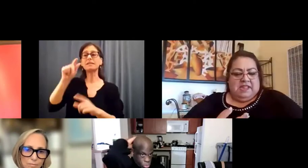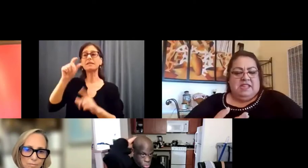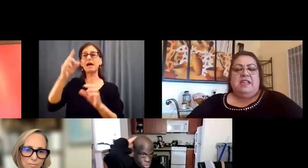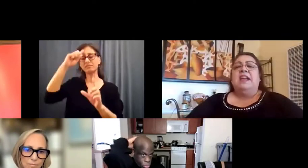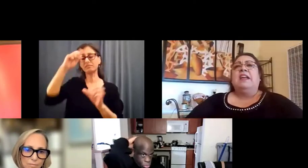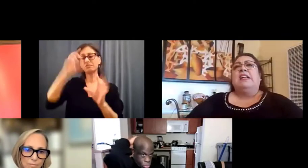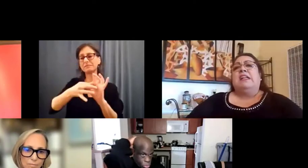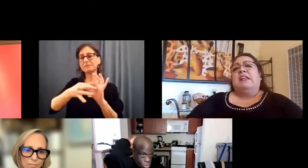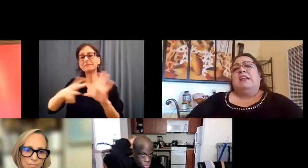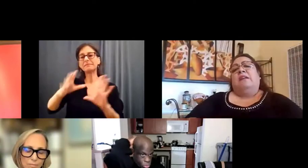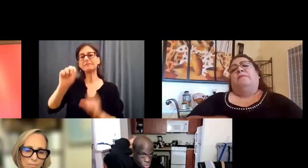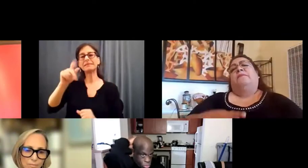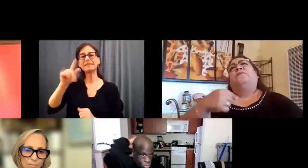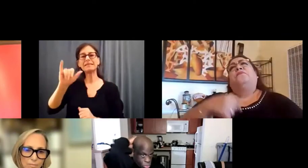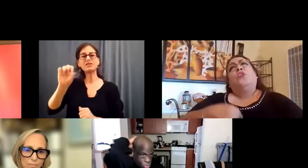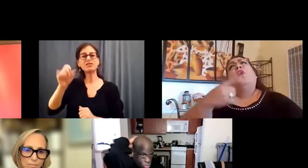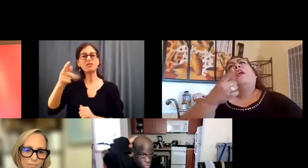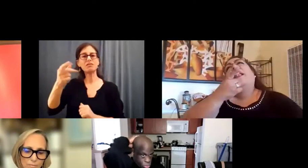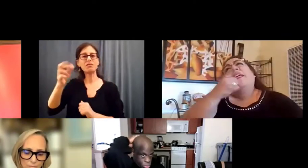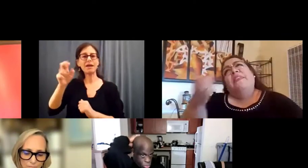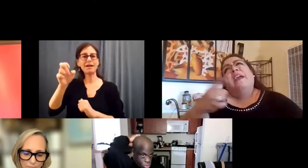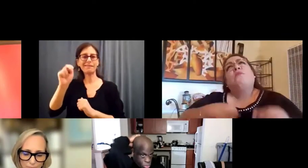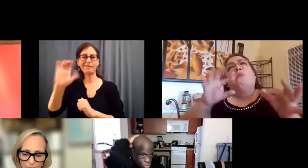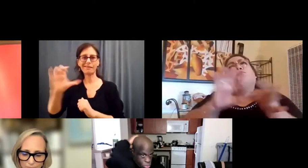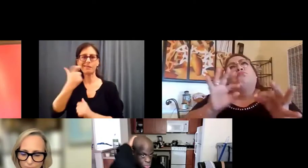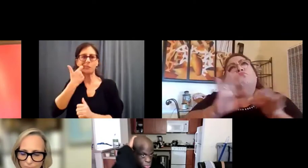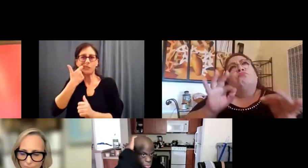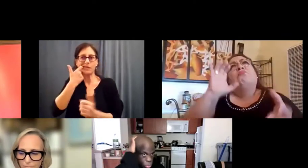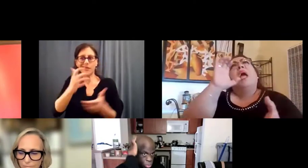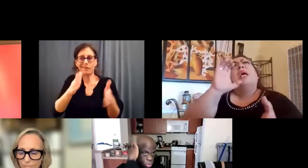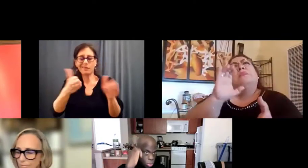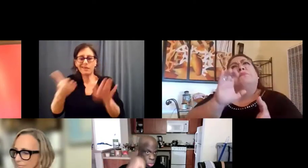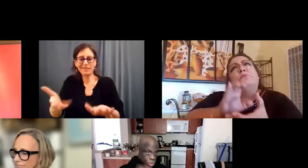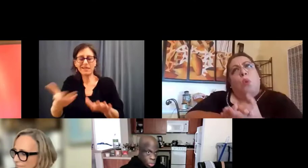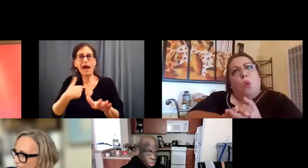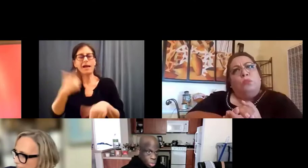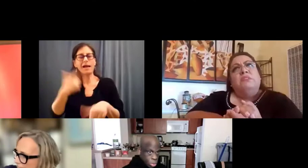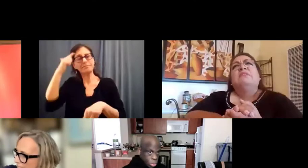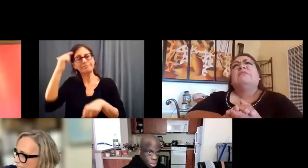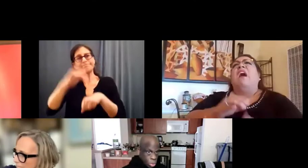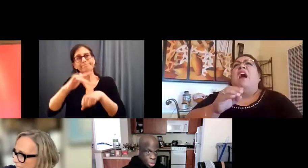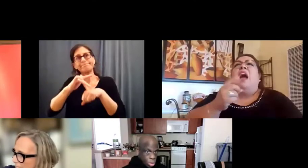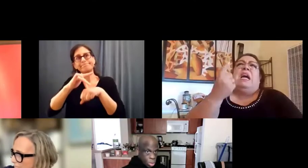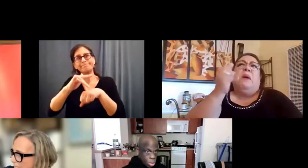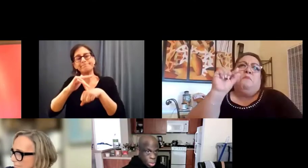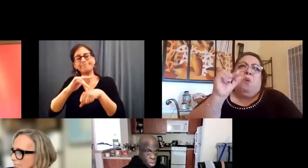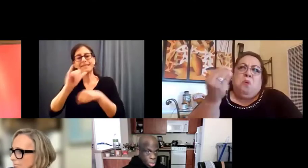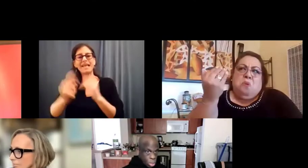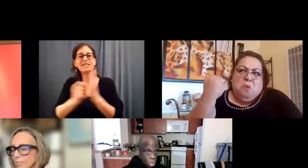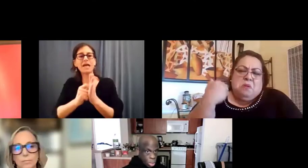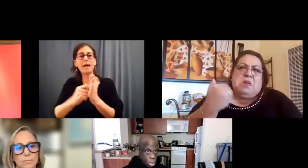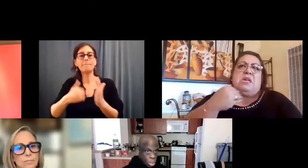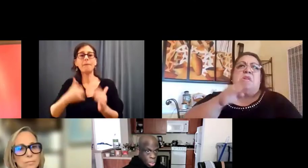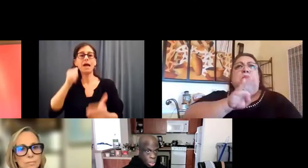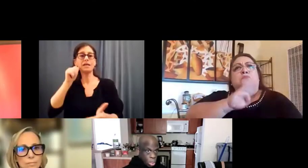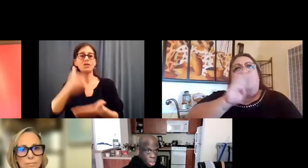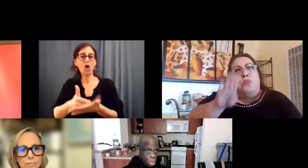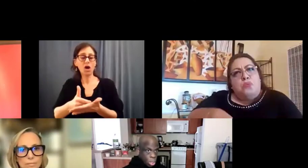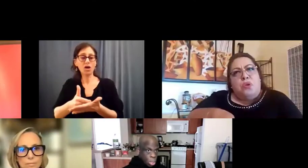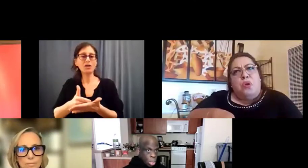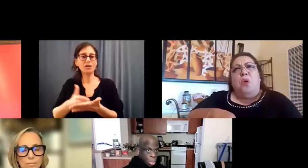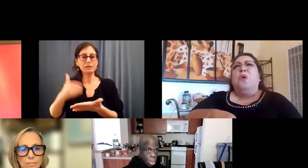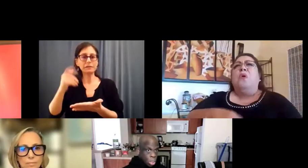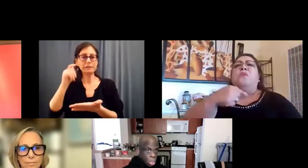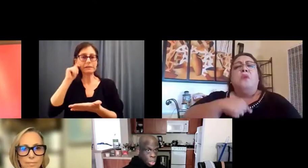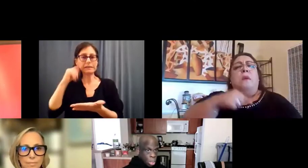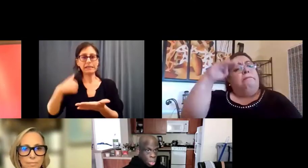schizophrenic. And he had just died recently, so he was on my mind quite a bit. And my own teenage daughter had